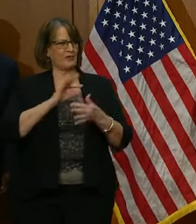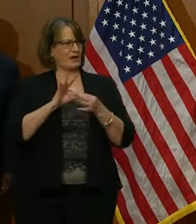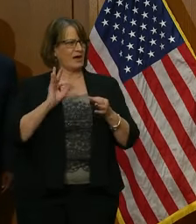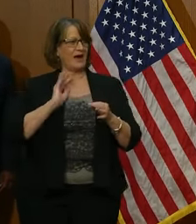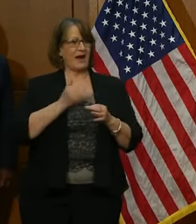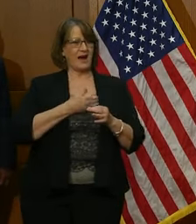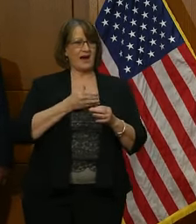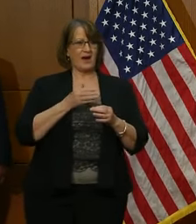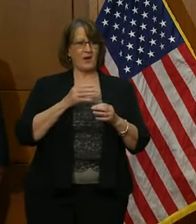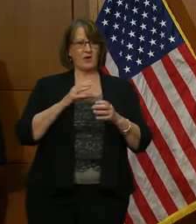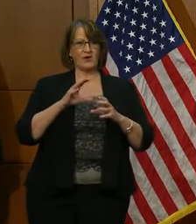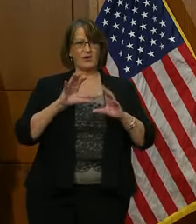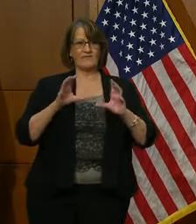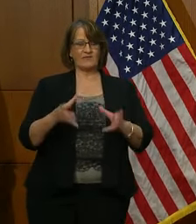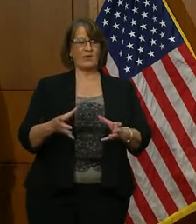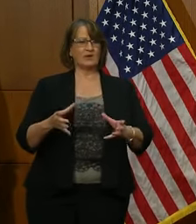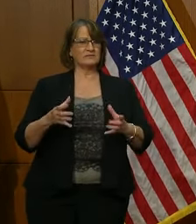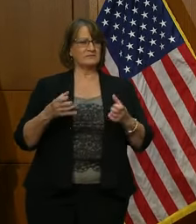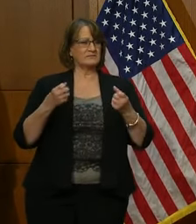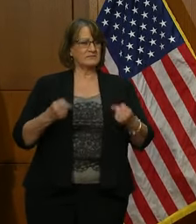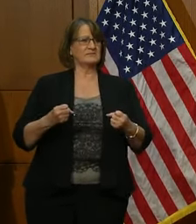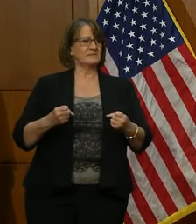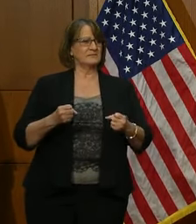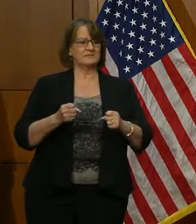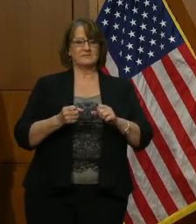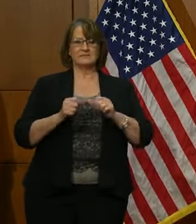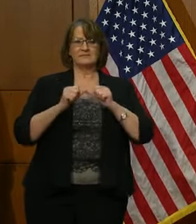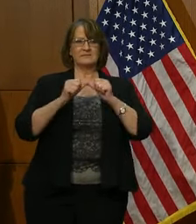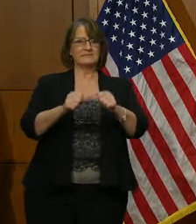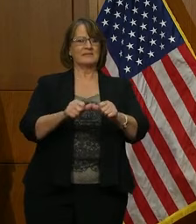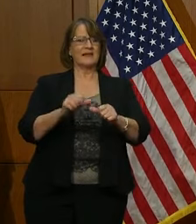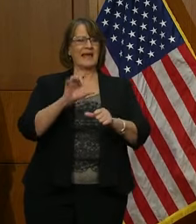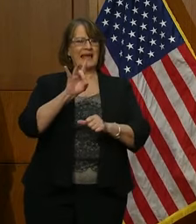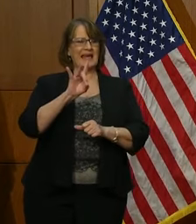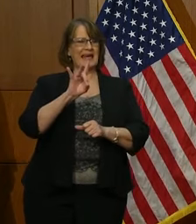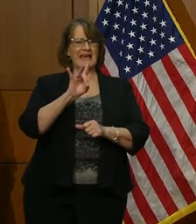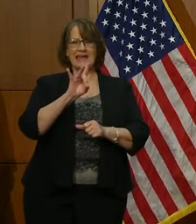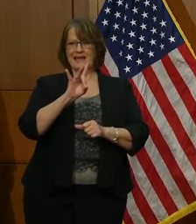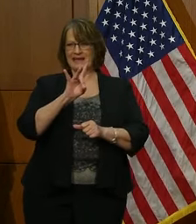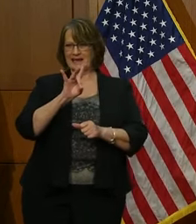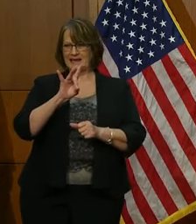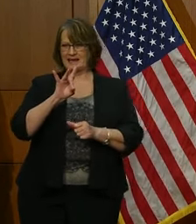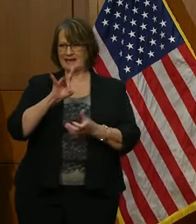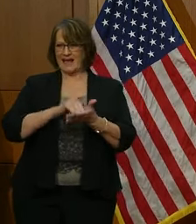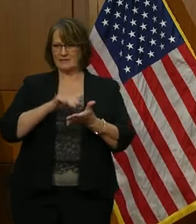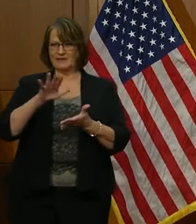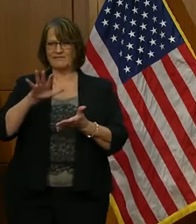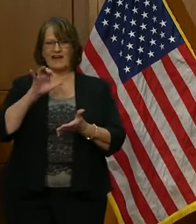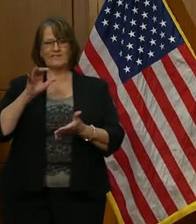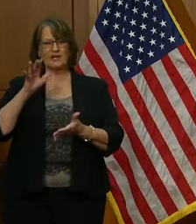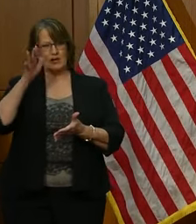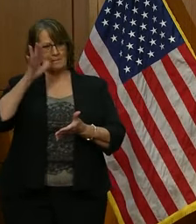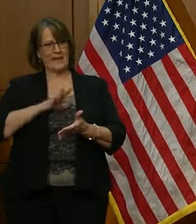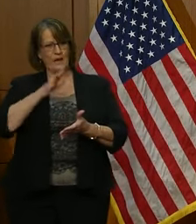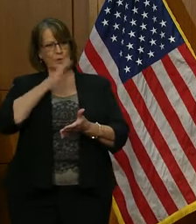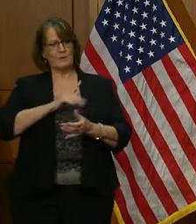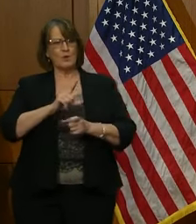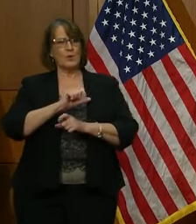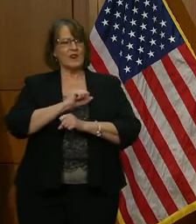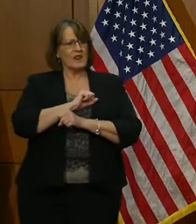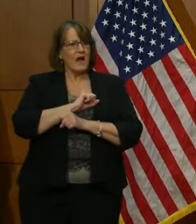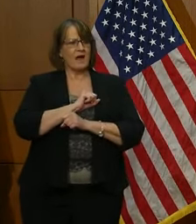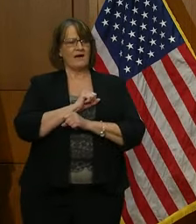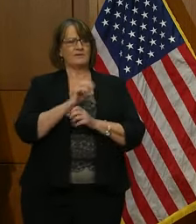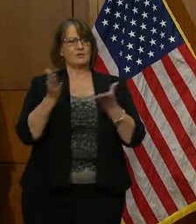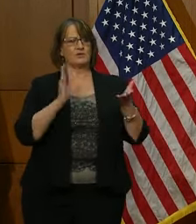resilient force, a group of over 8,500 men and women who really love public service and service to this nation. And